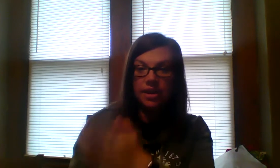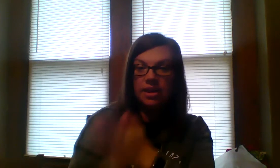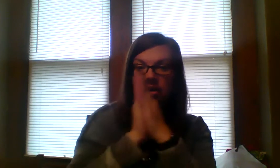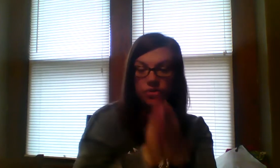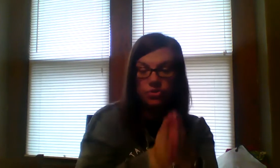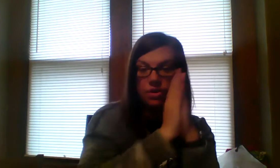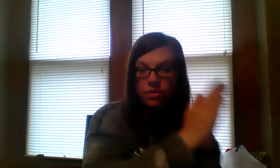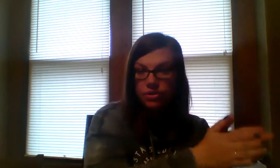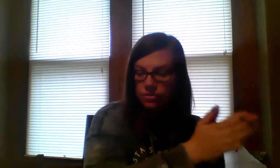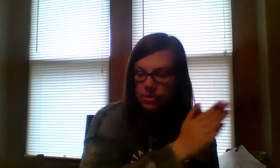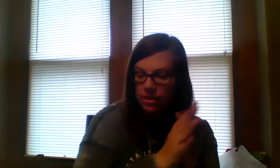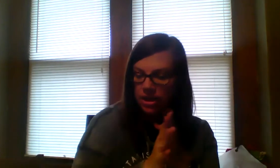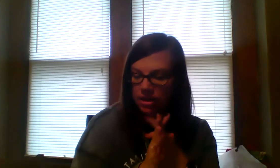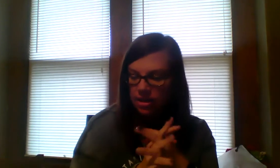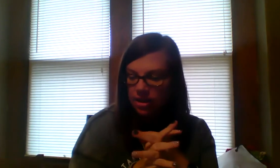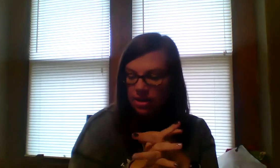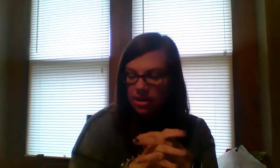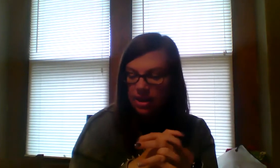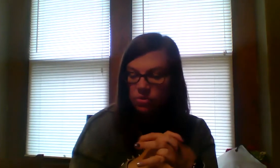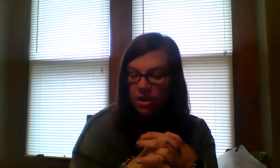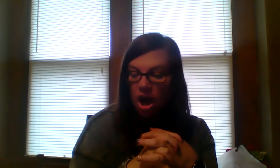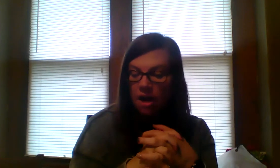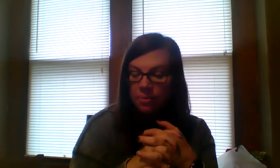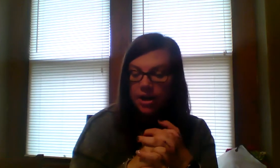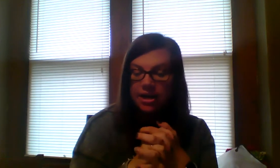introduce, good. And the next one, operate.